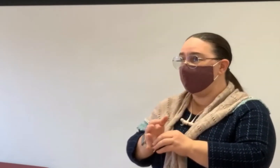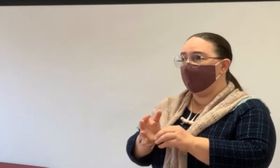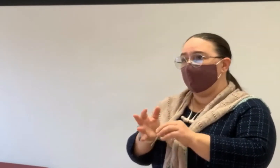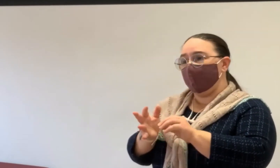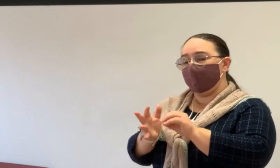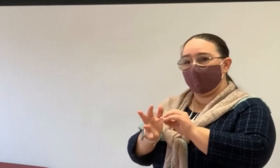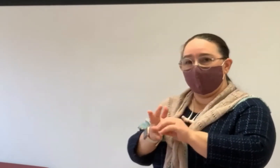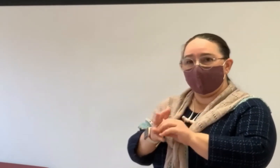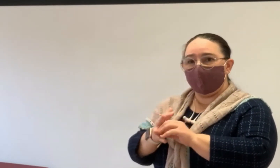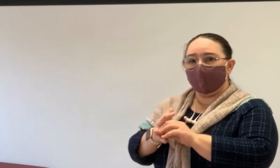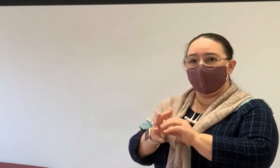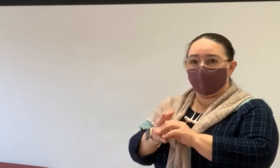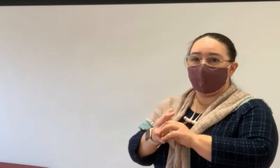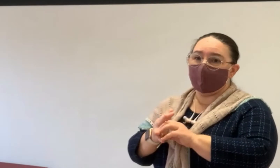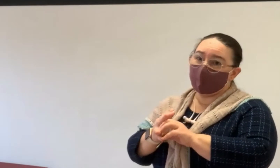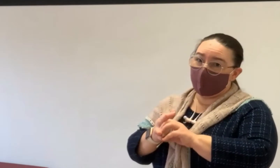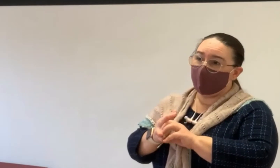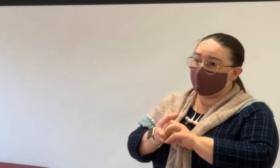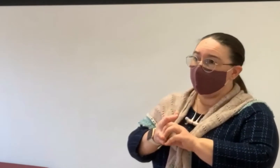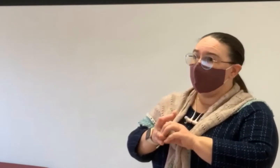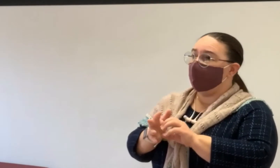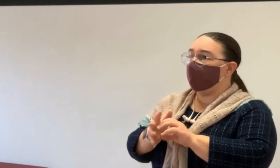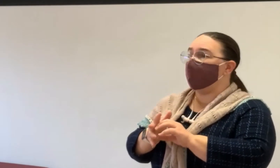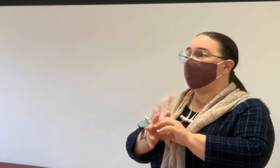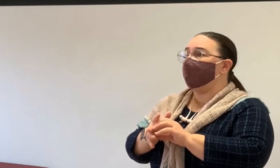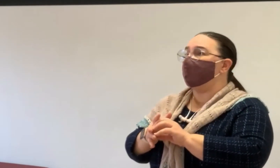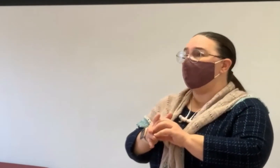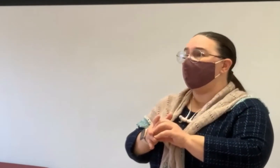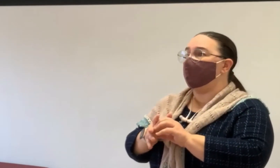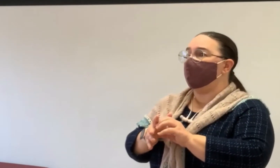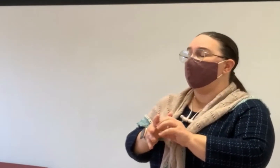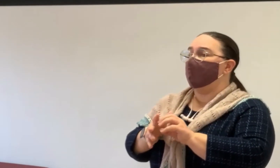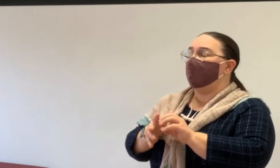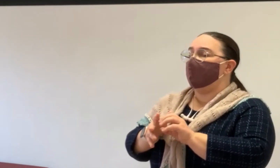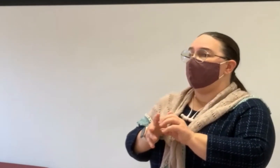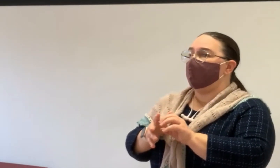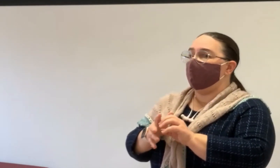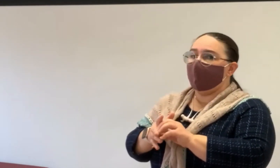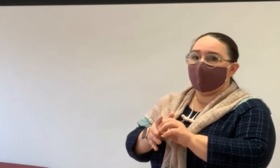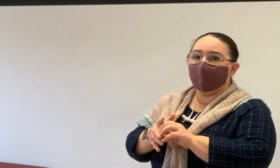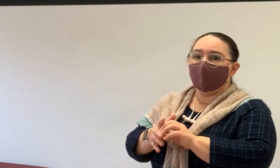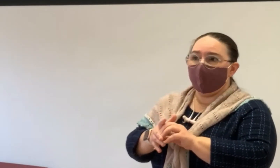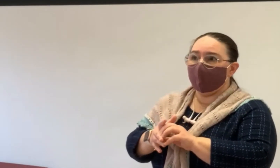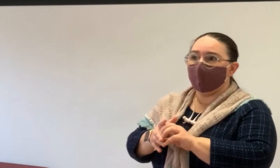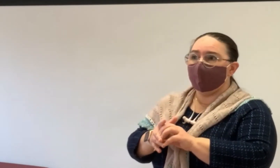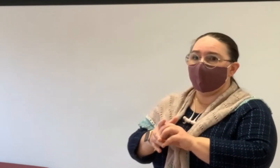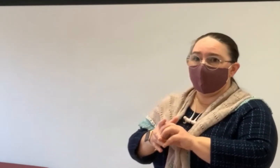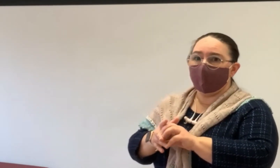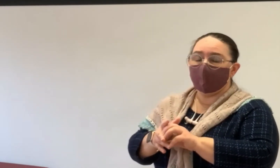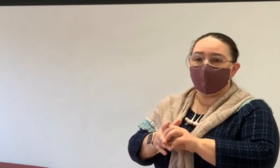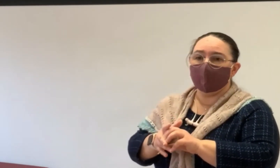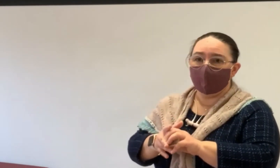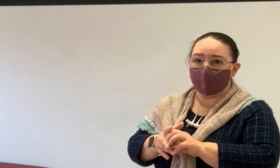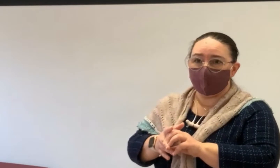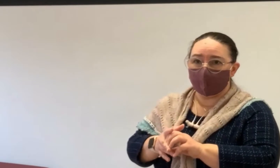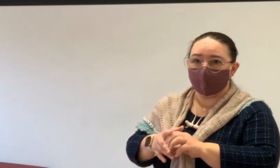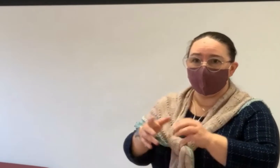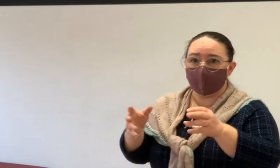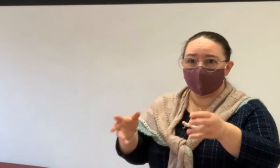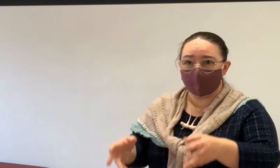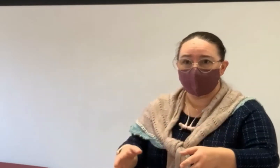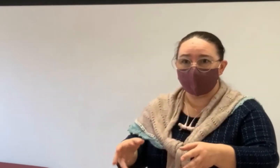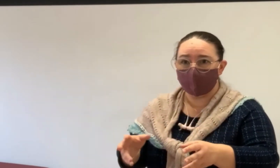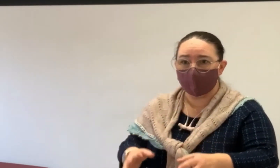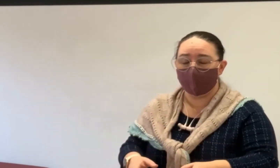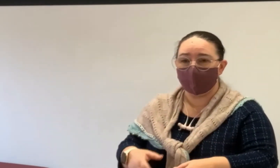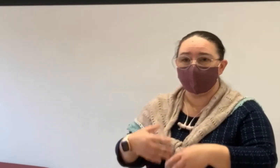end either at the borrower's death or if the borrower cannot live in the house for more than 12 months. So